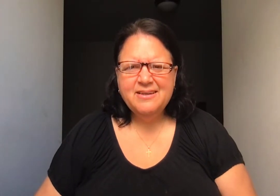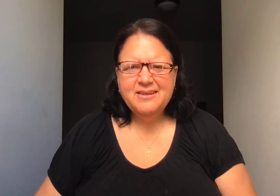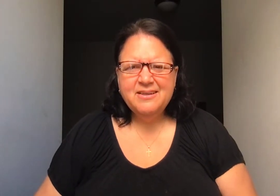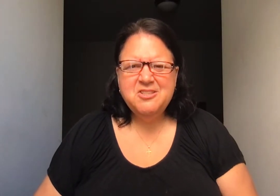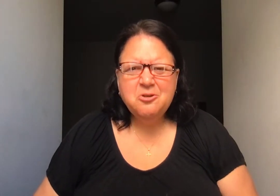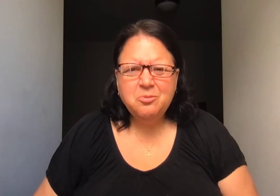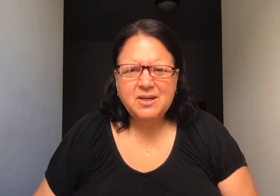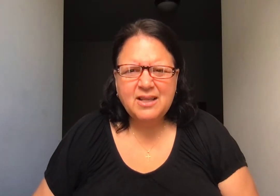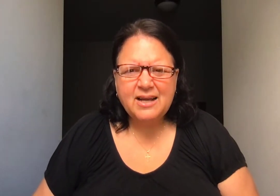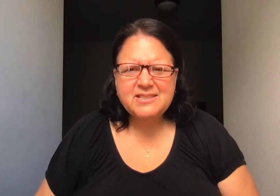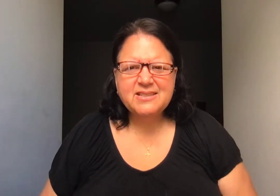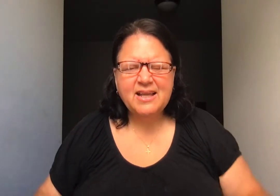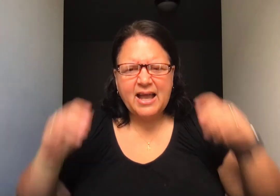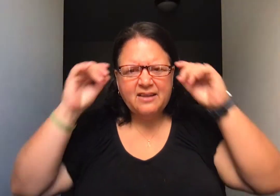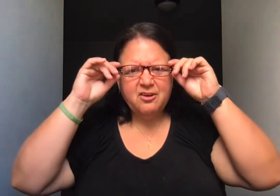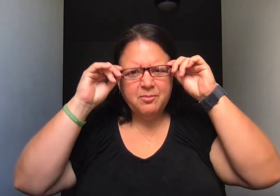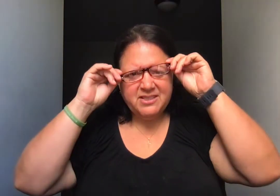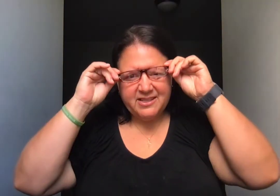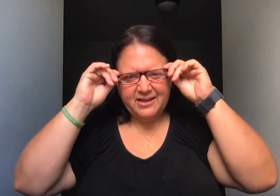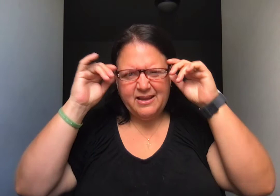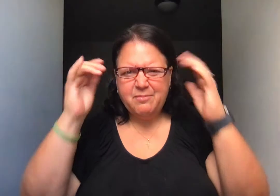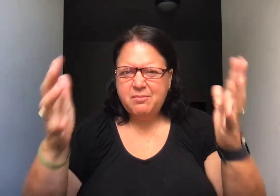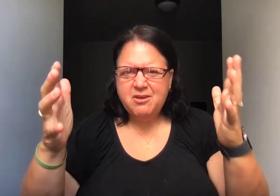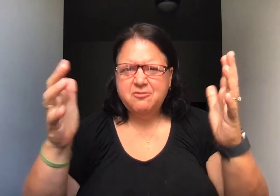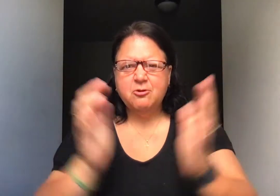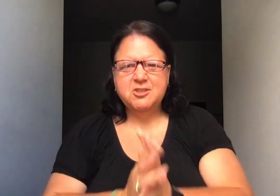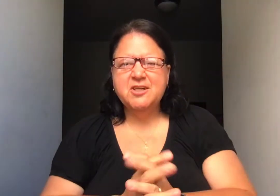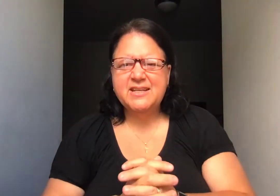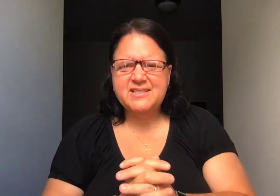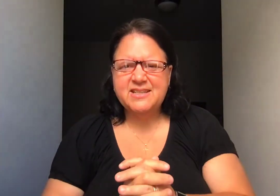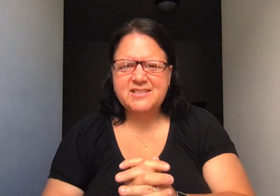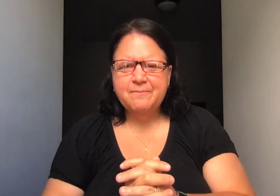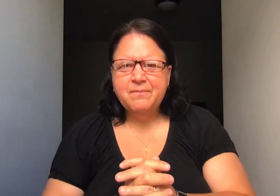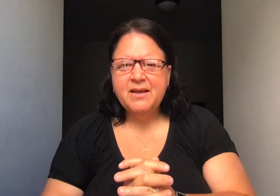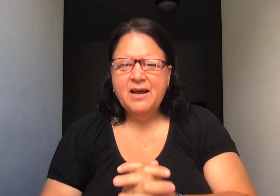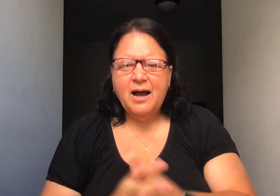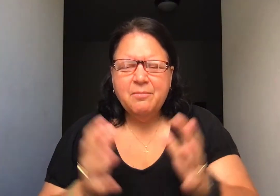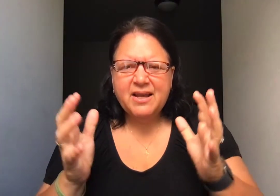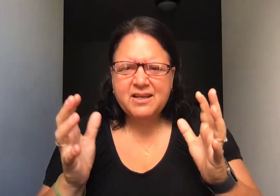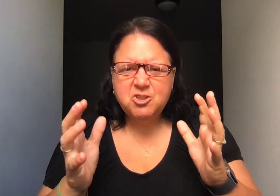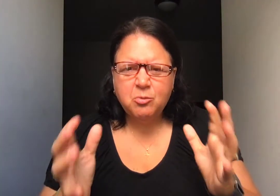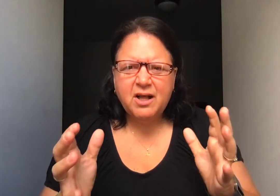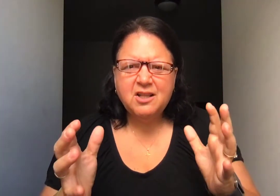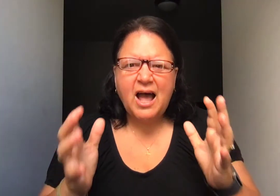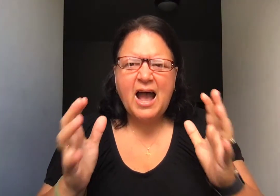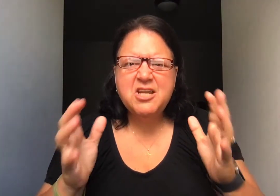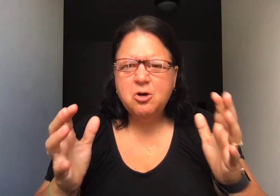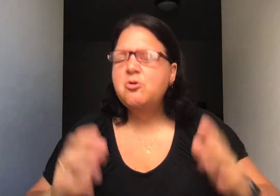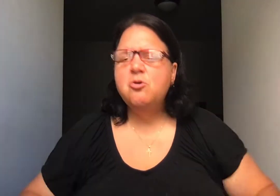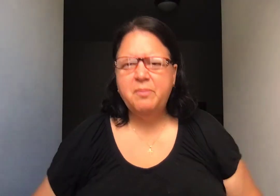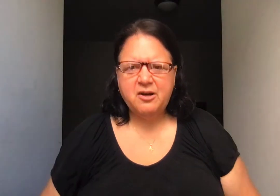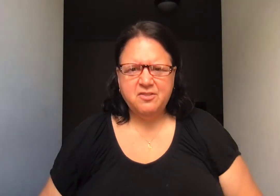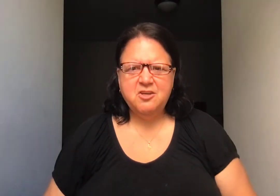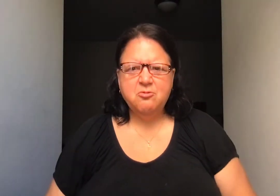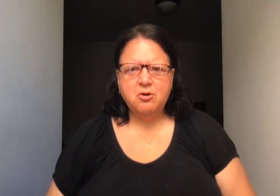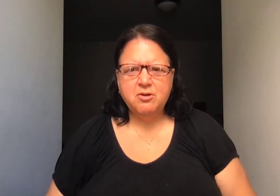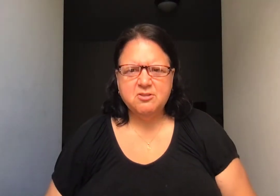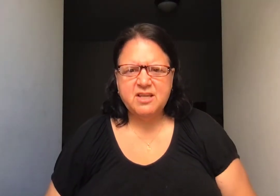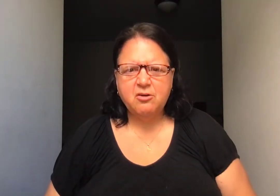Do you realize, like I tell my son, and maybe you've told your kids this, I'm like, Joelle, I know you better than you know yourself.